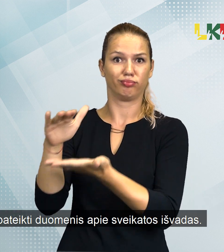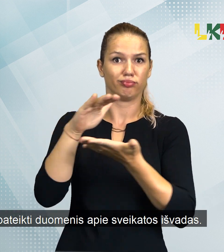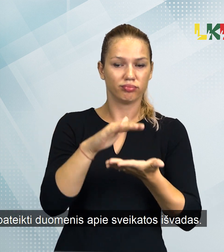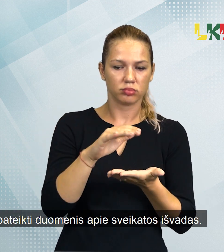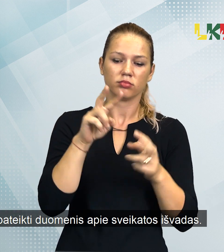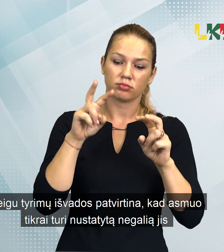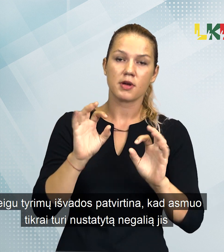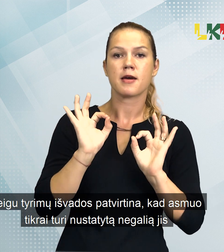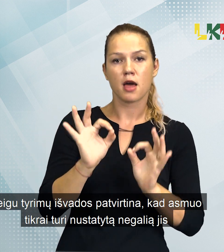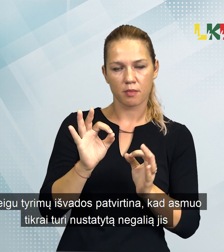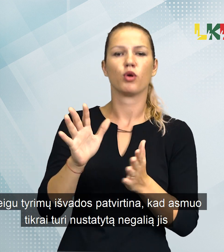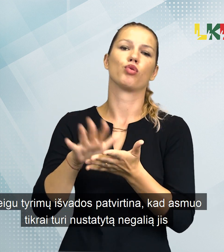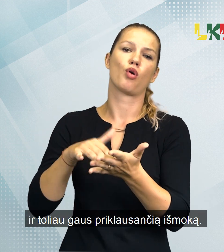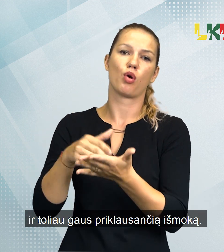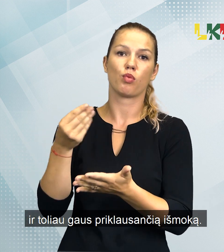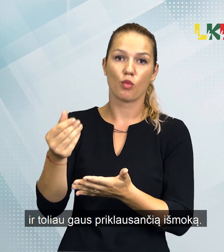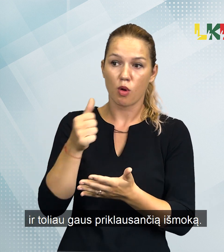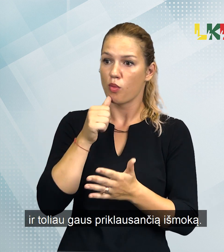to food. to food.